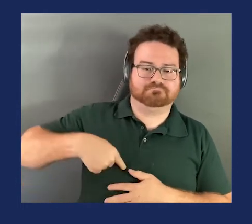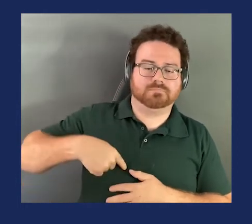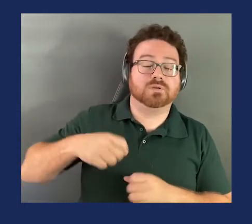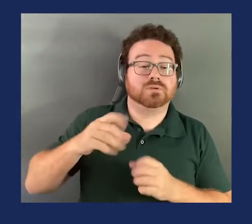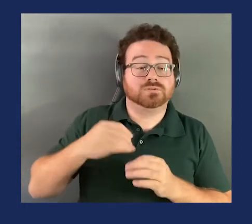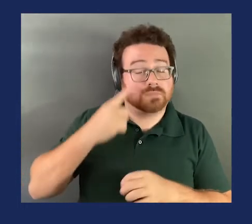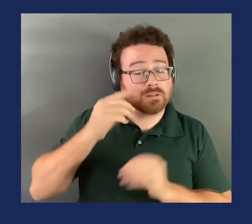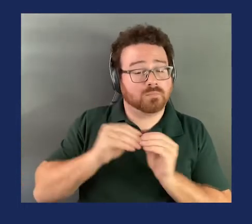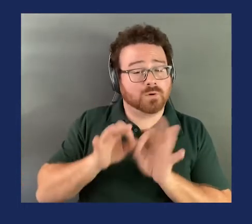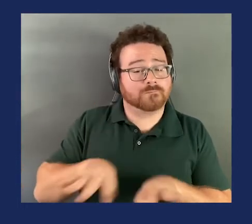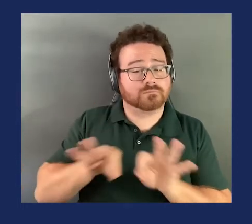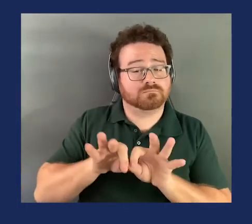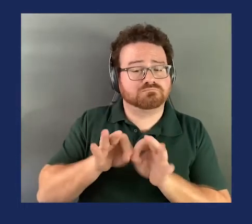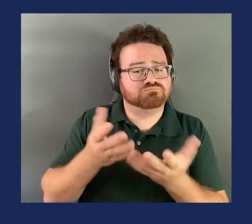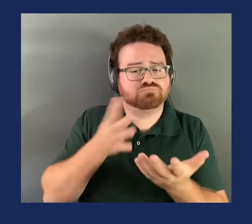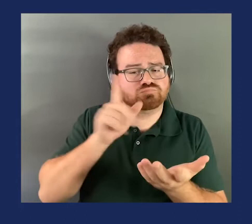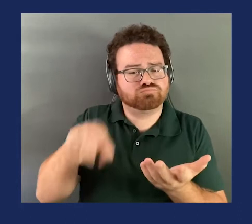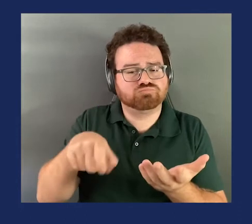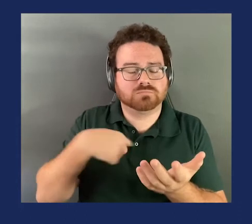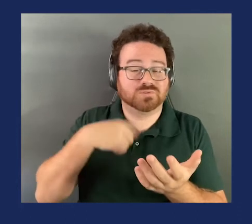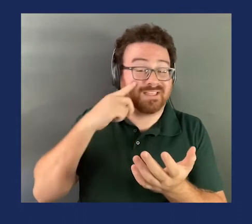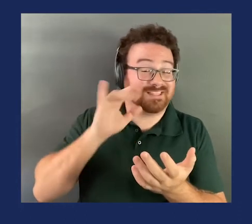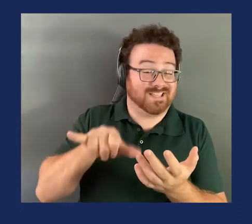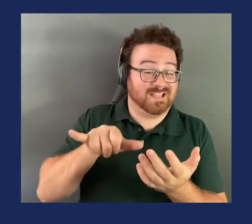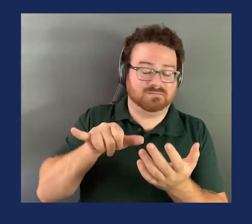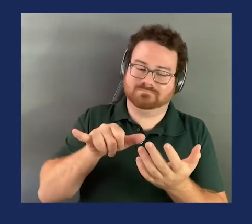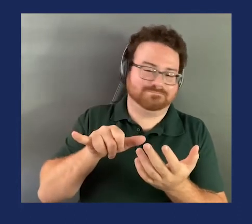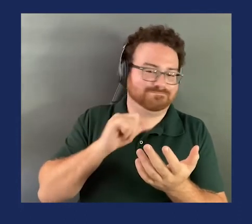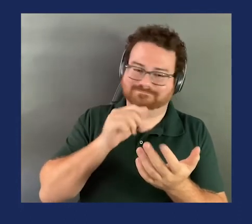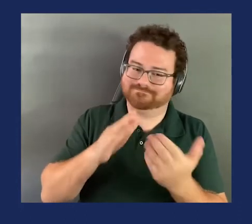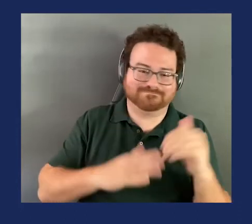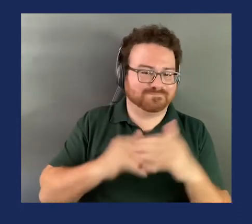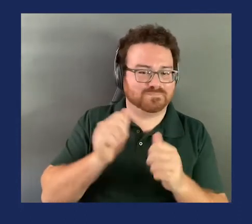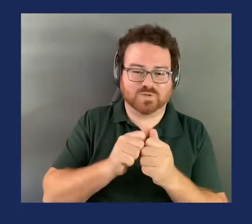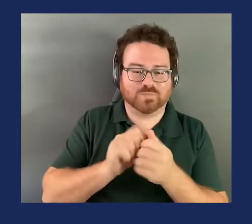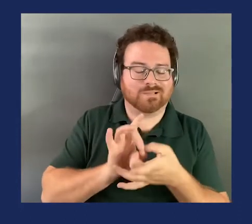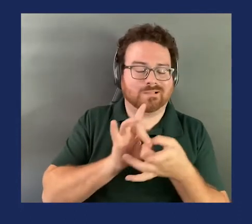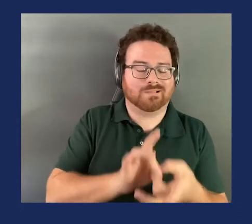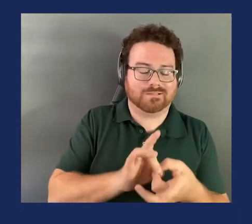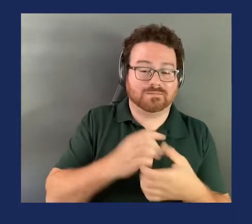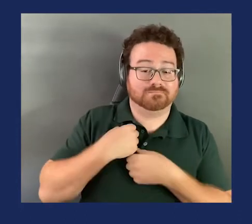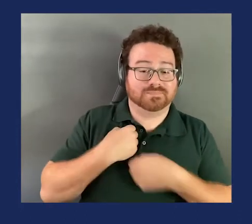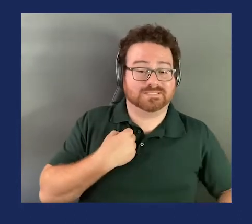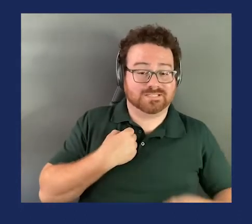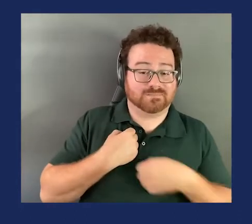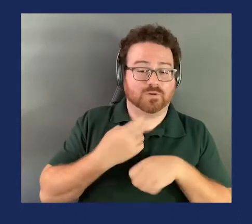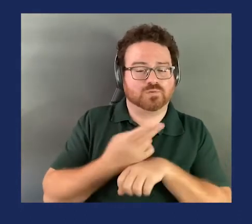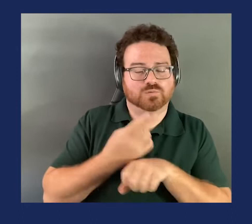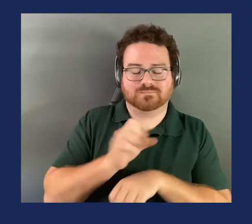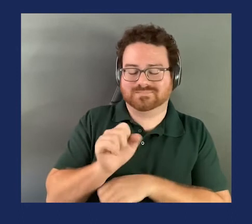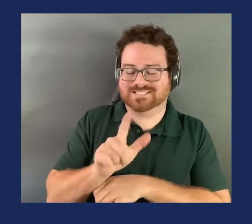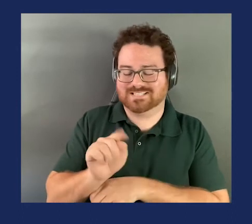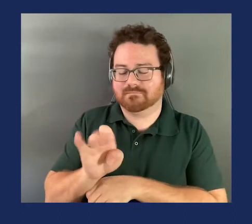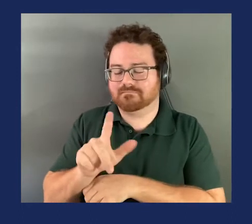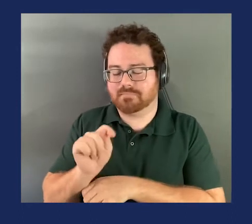for that reason, I'm uncomfortable with the one particular edit with respect to seatbelt use. I don't think it has anything to do with victim blaming, but